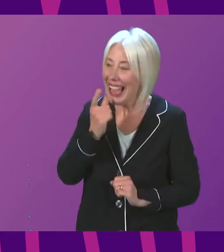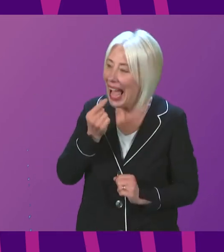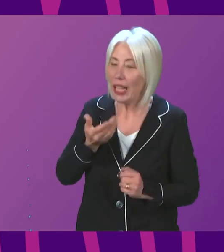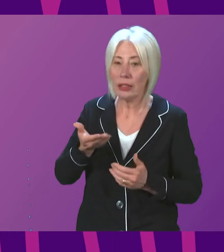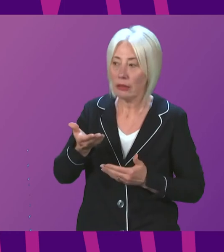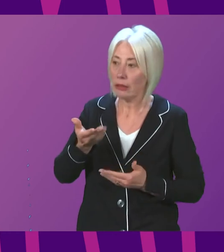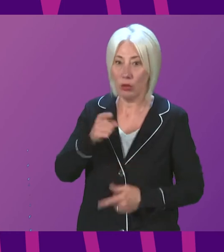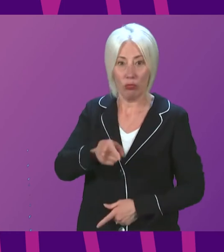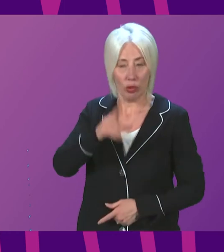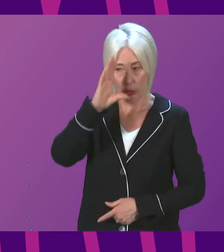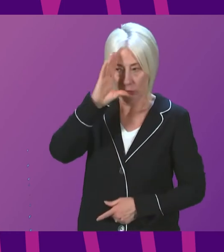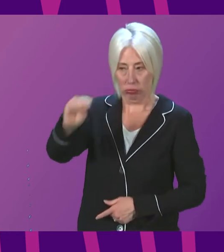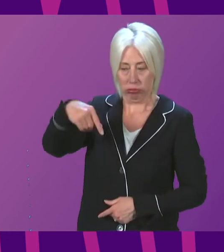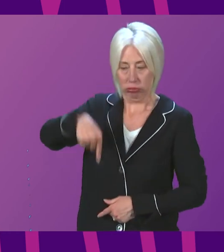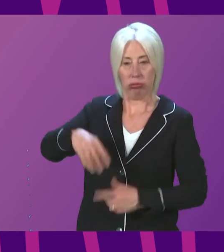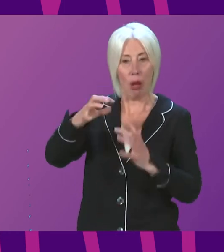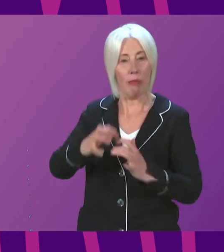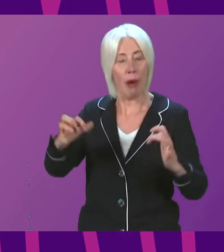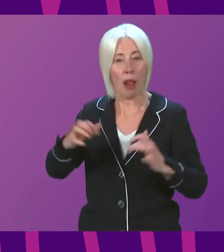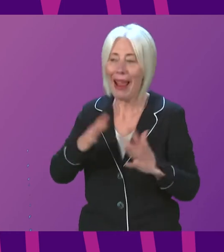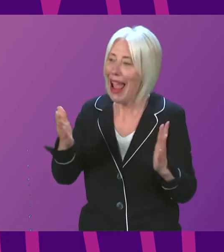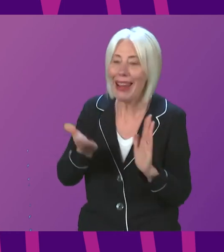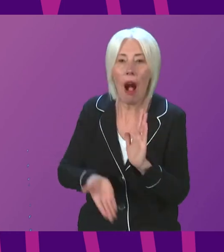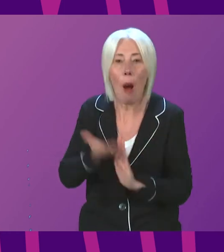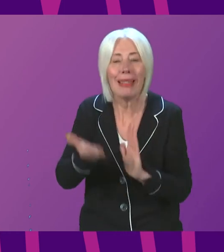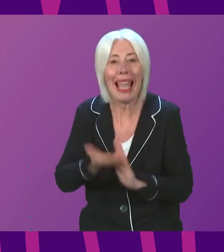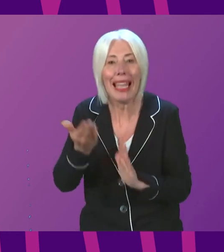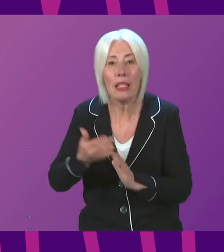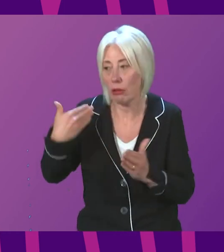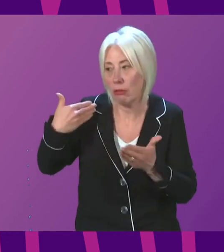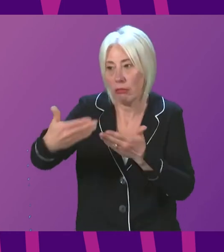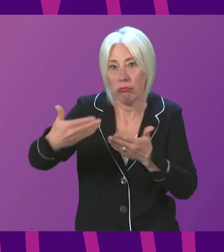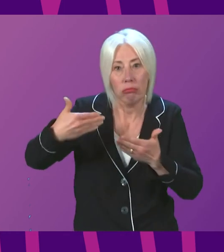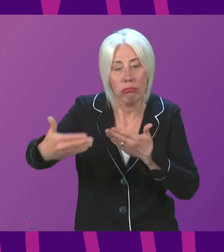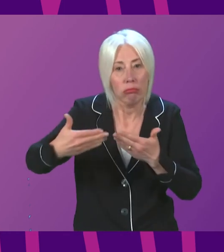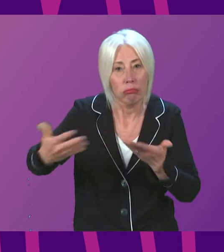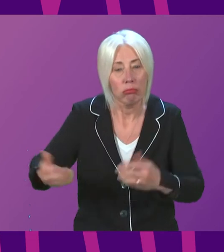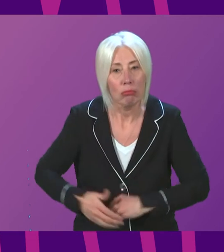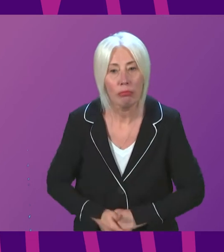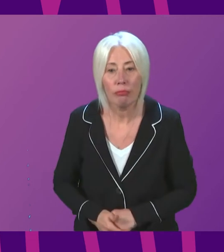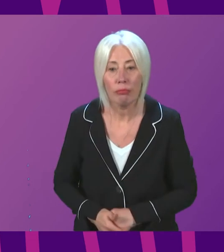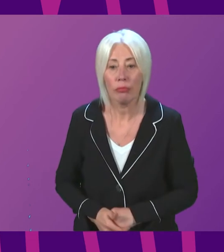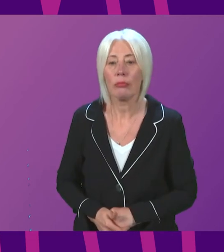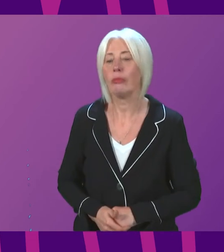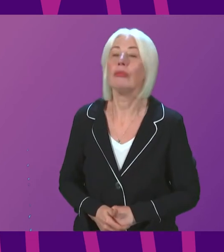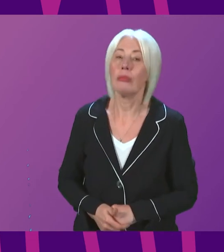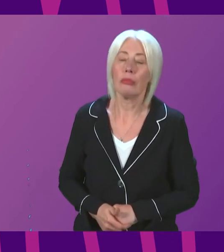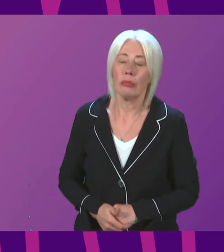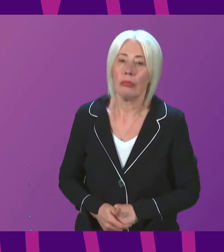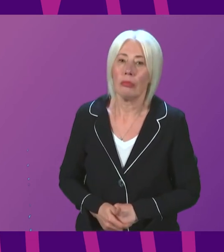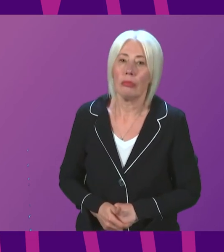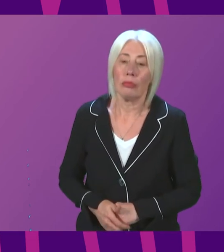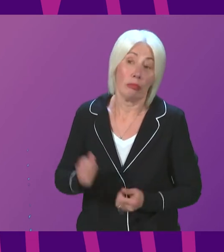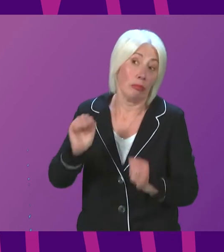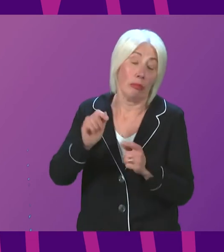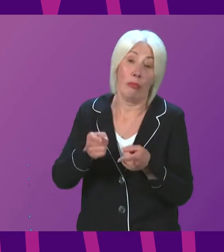inform Parliament whether there will be any updates in the interim? Cabinet Secretary. Senator, that will be very much a matter for